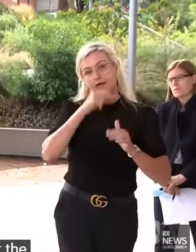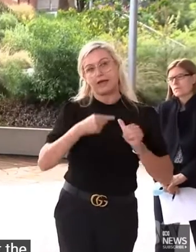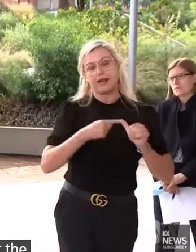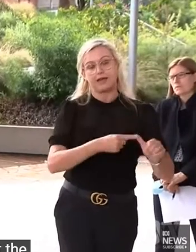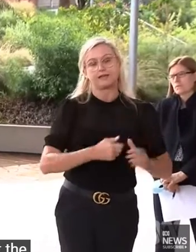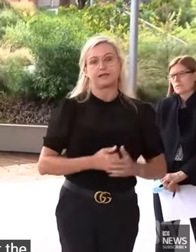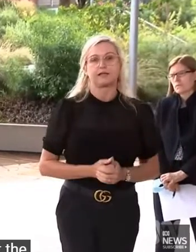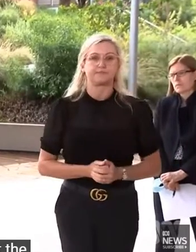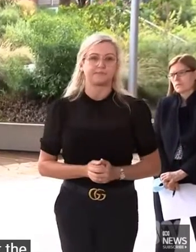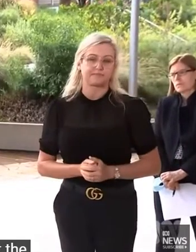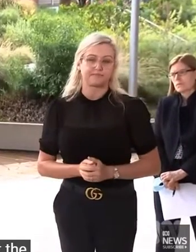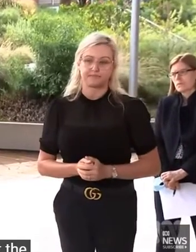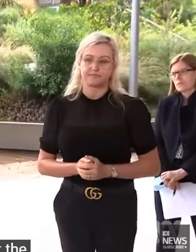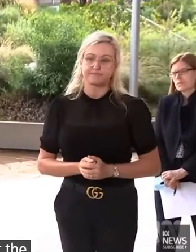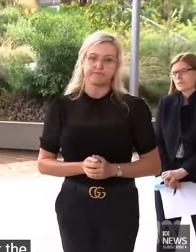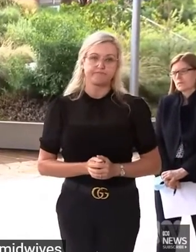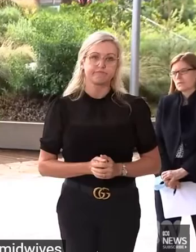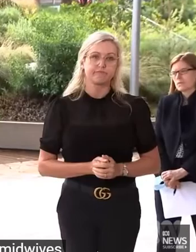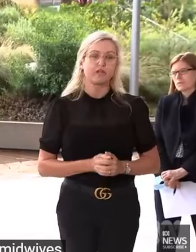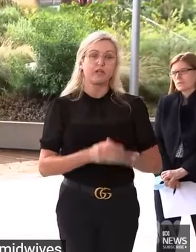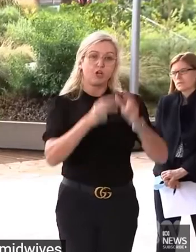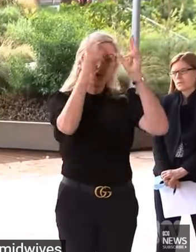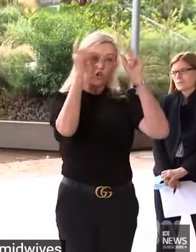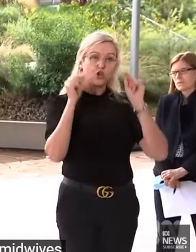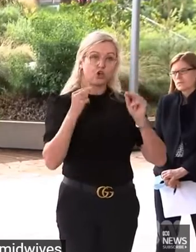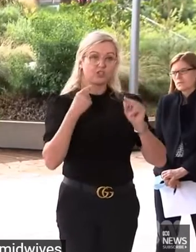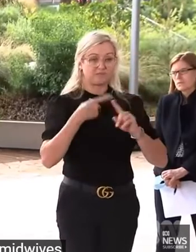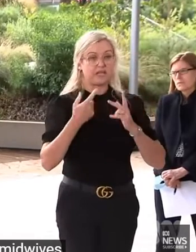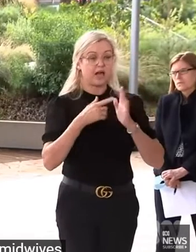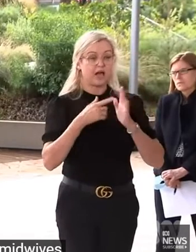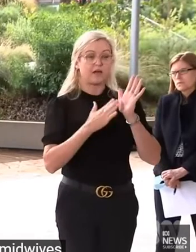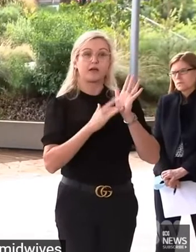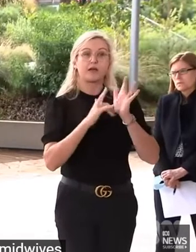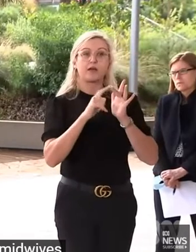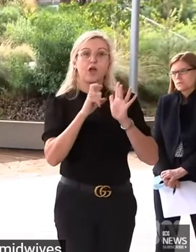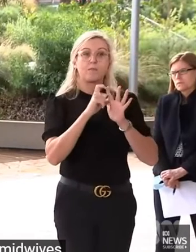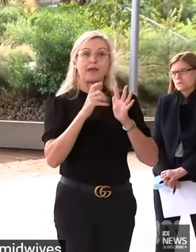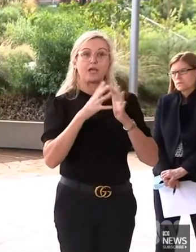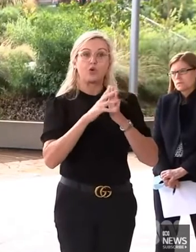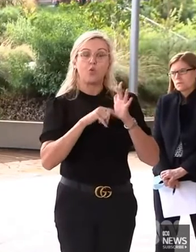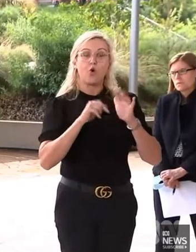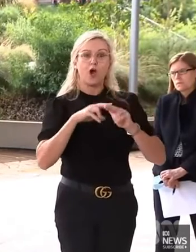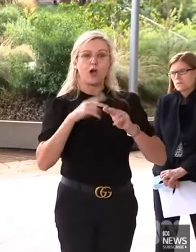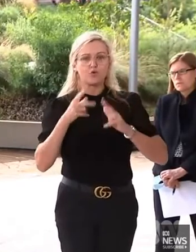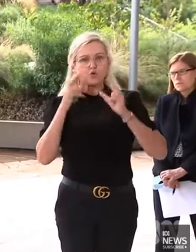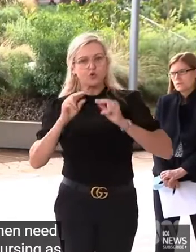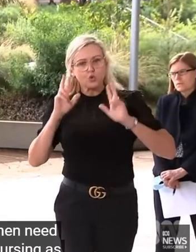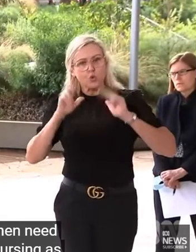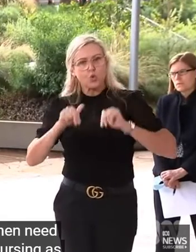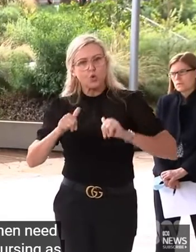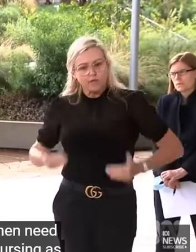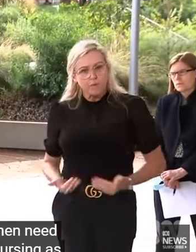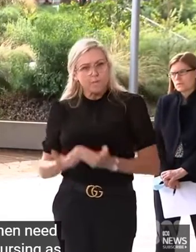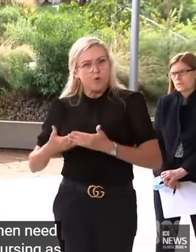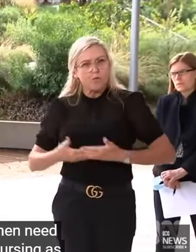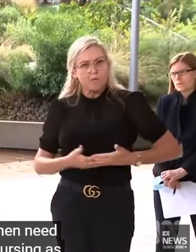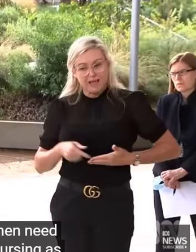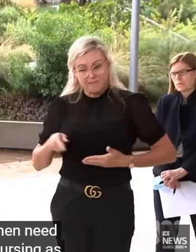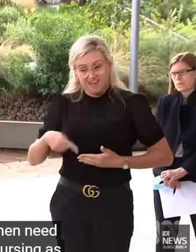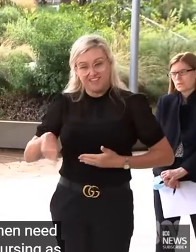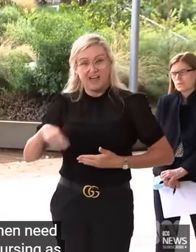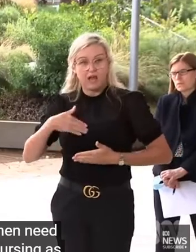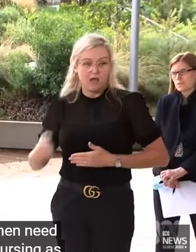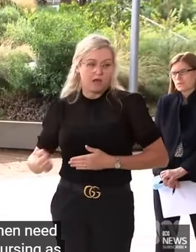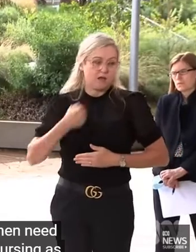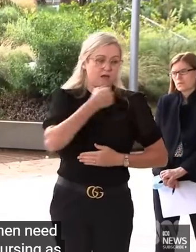Obviously, nurses and midwives, particularly, for me, the midwives are now doing nursing as well in a broader sense for the patients going to pass the hospital.